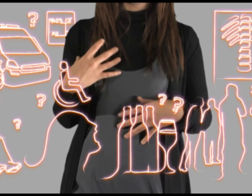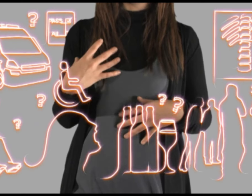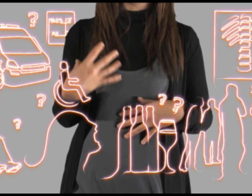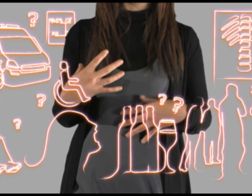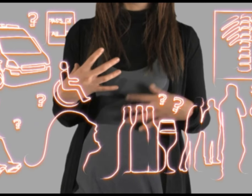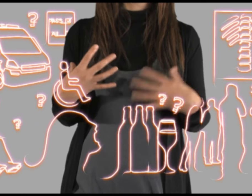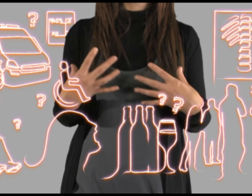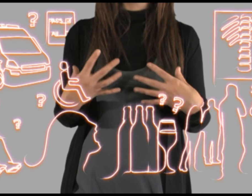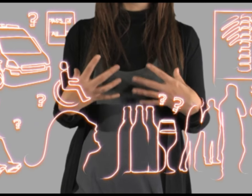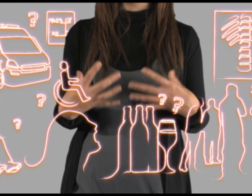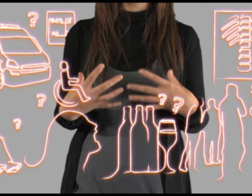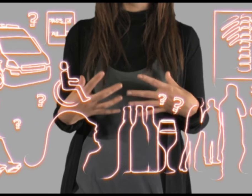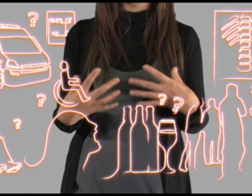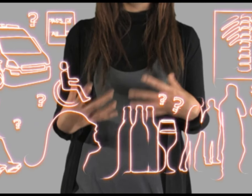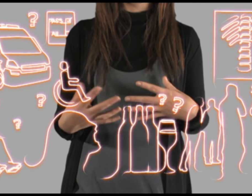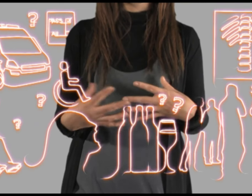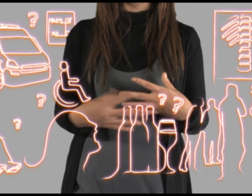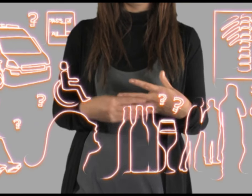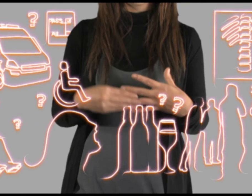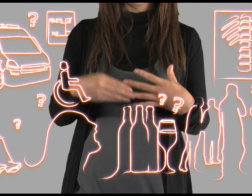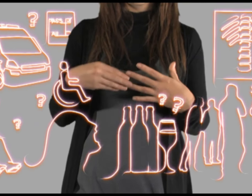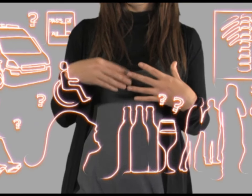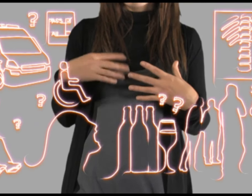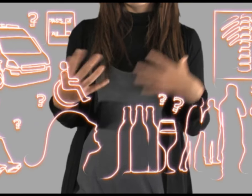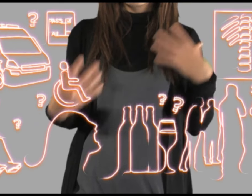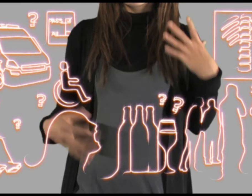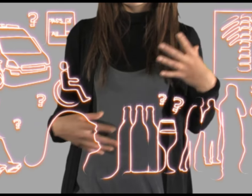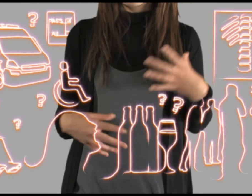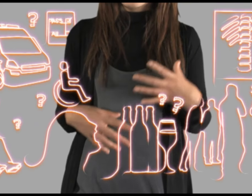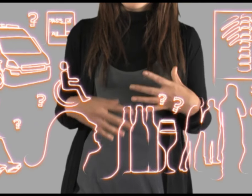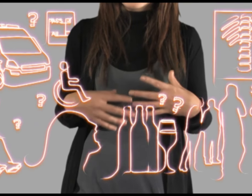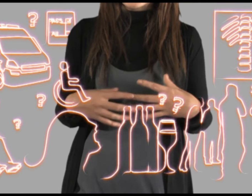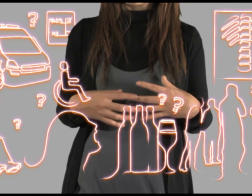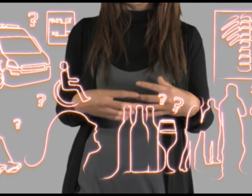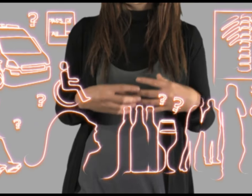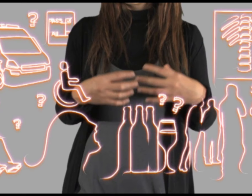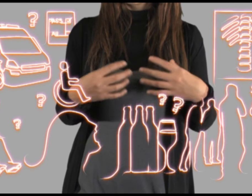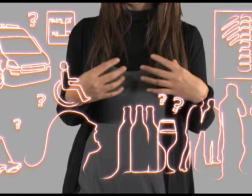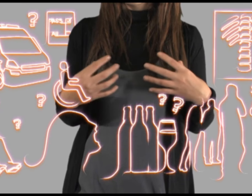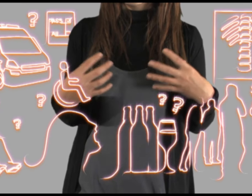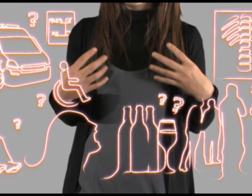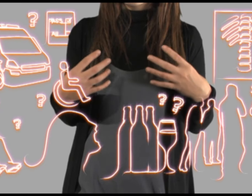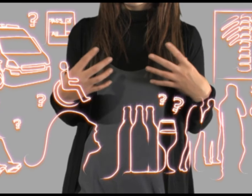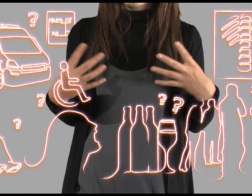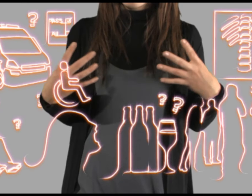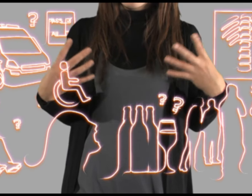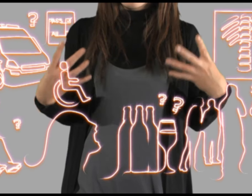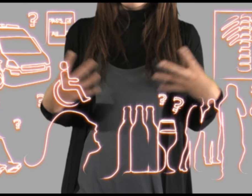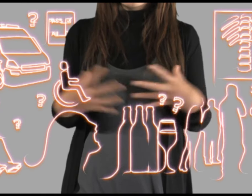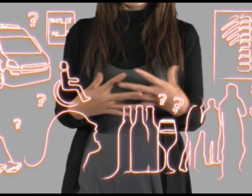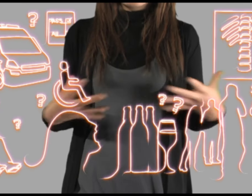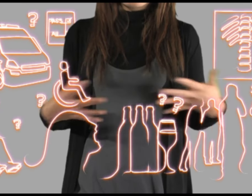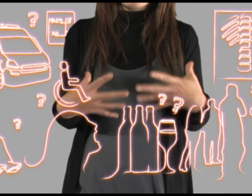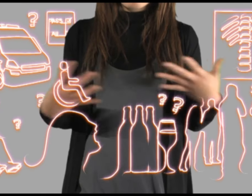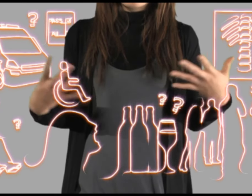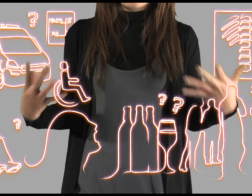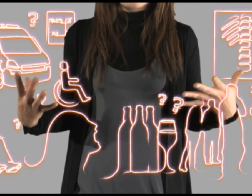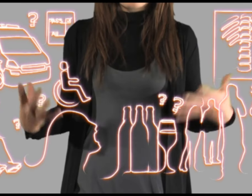I'm ridden with so much guilt and paranoia and I don't even know what to think.